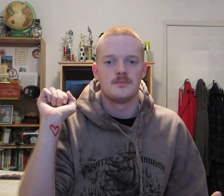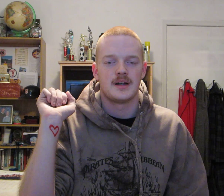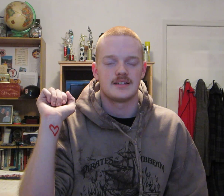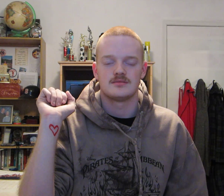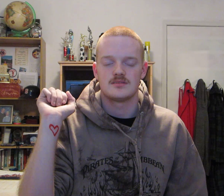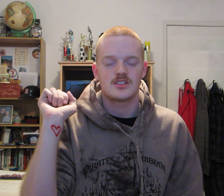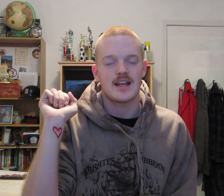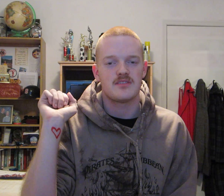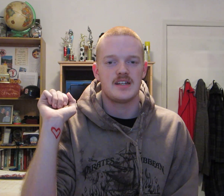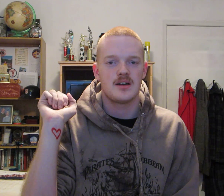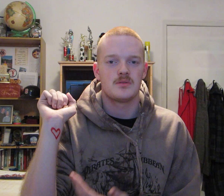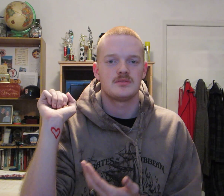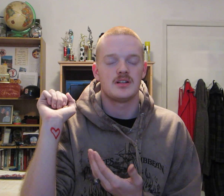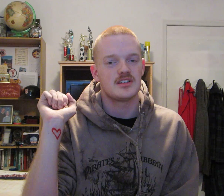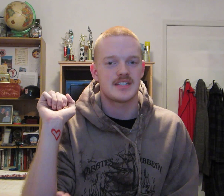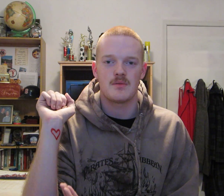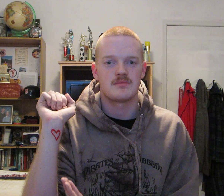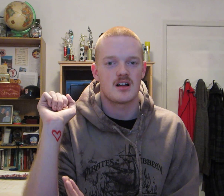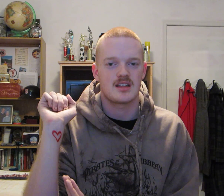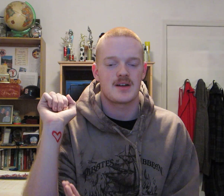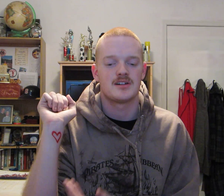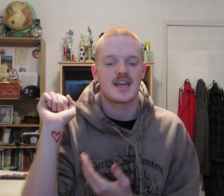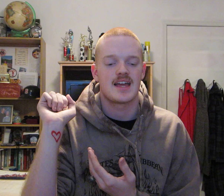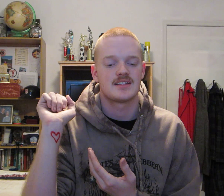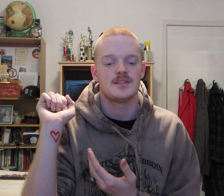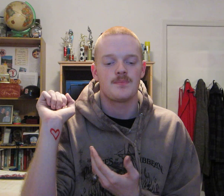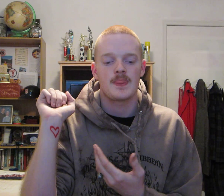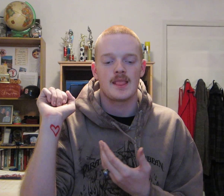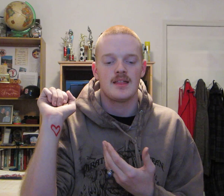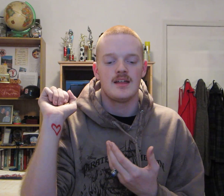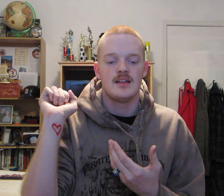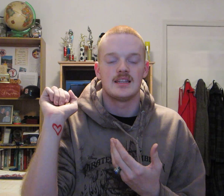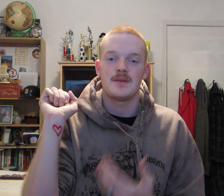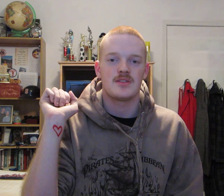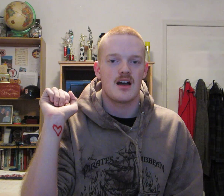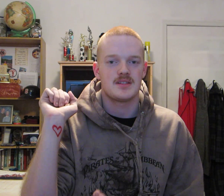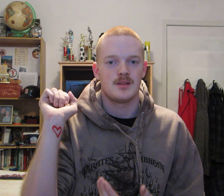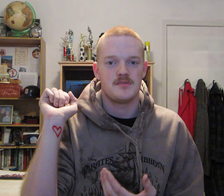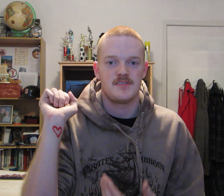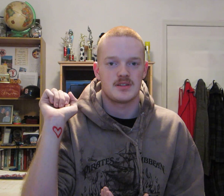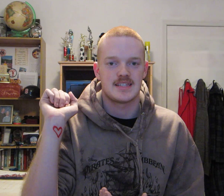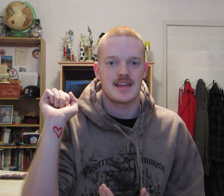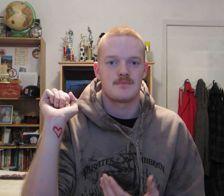But check out the video, you'll understand what I'm talking about, and let me know in the comments below if you feel the same,